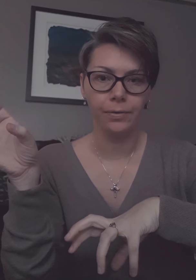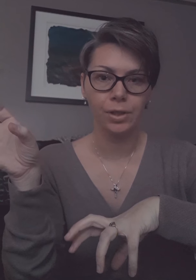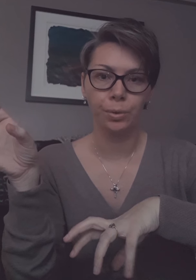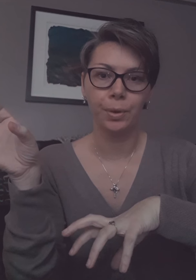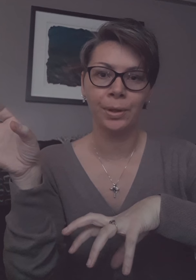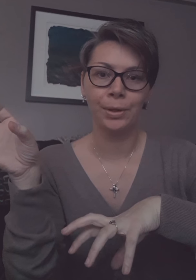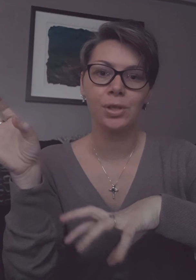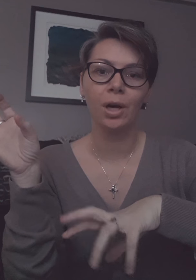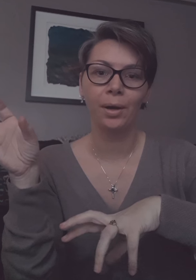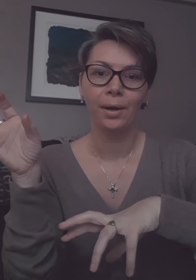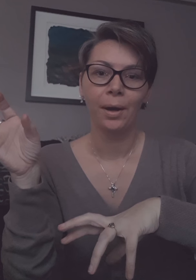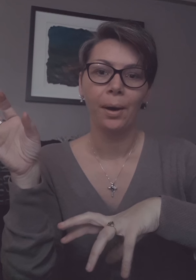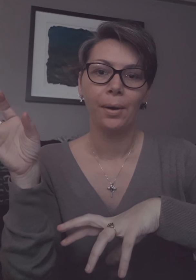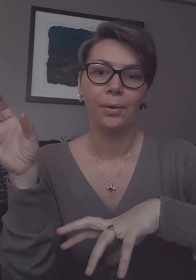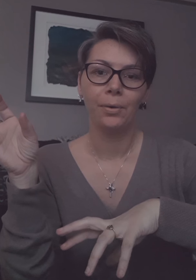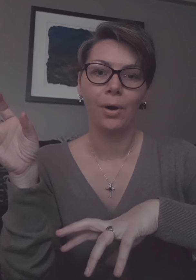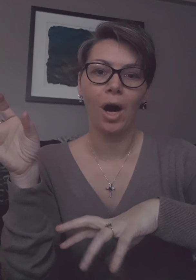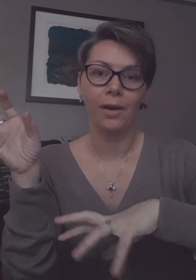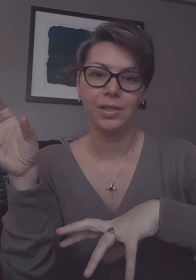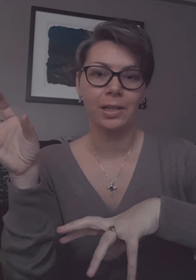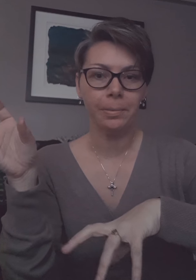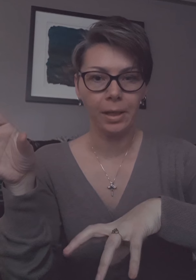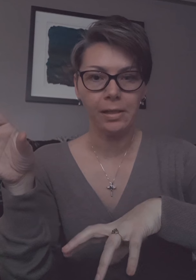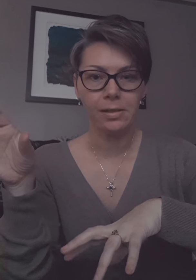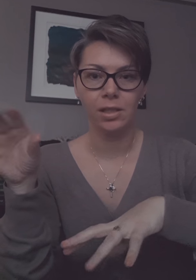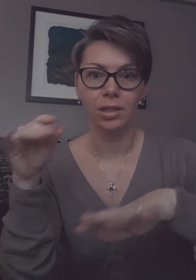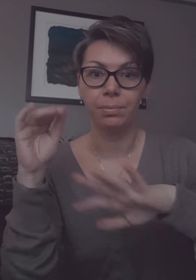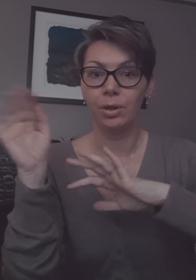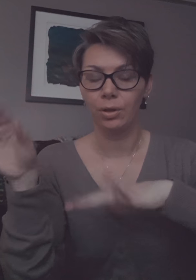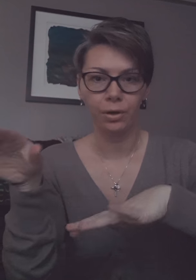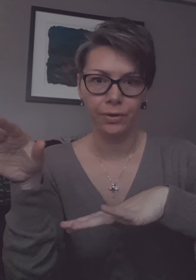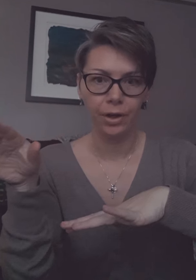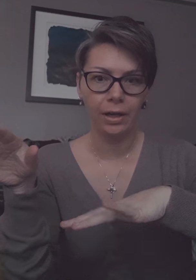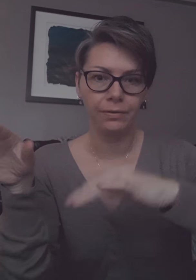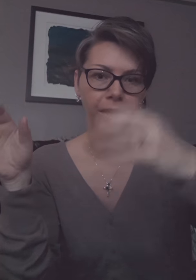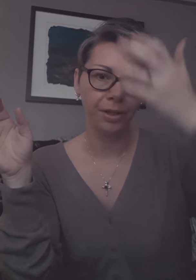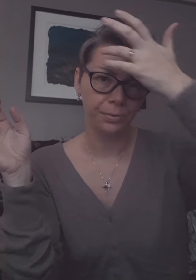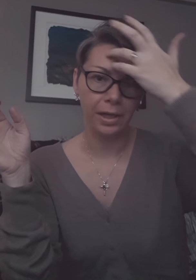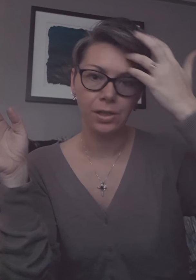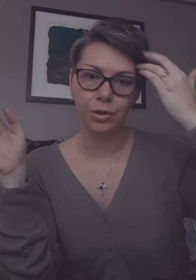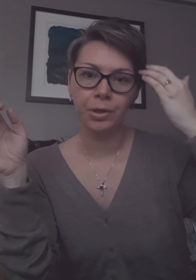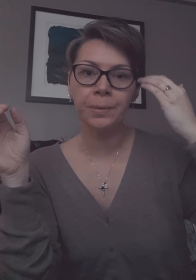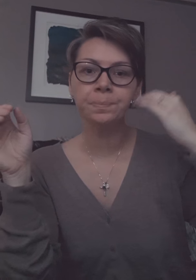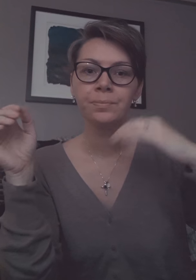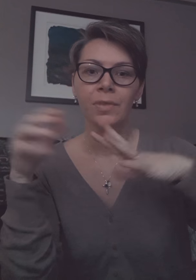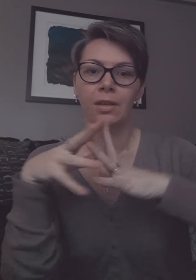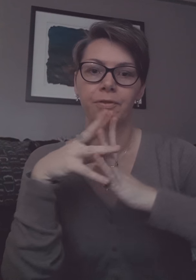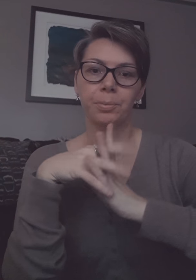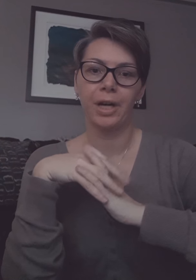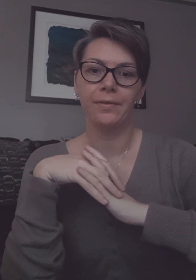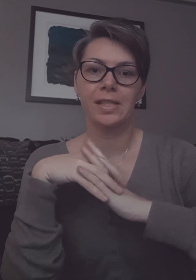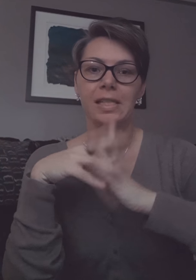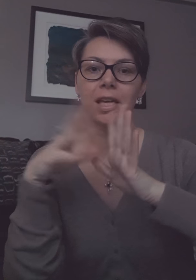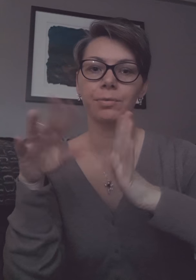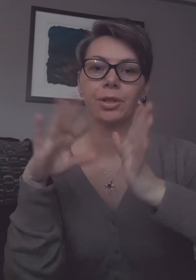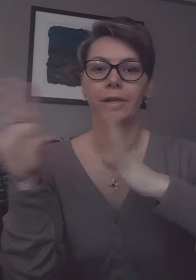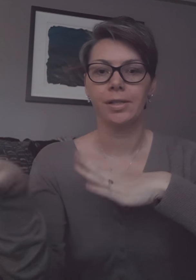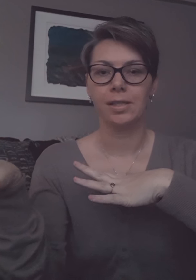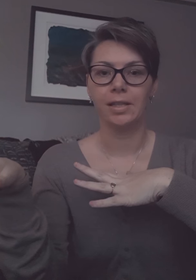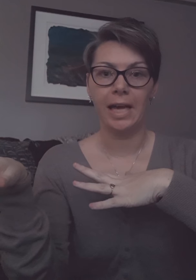so there's not often a place to pull over and find a restroom for privacy in regards to the